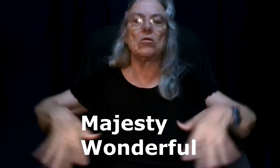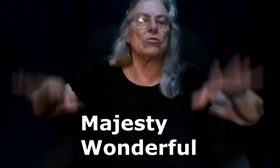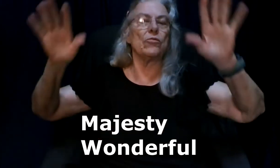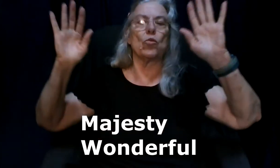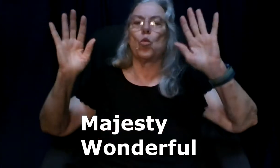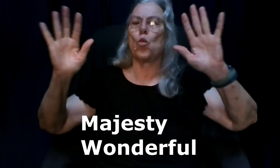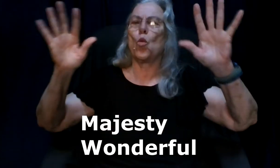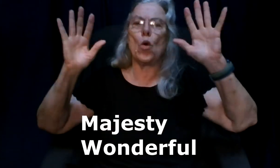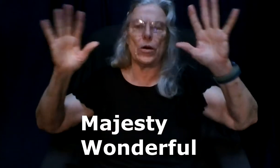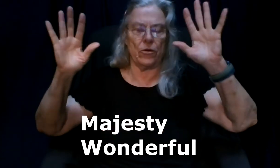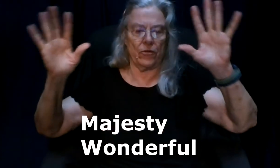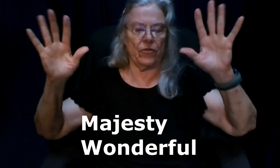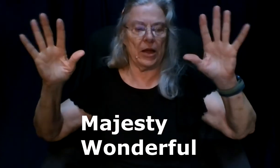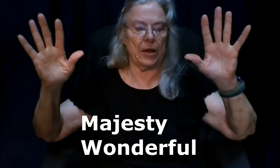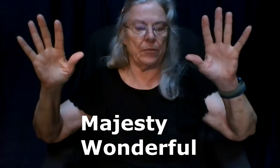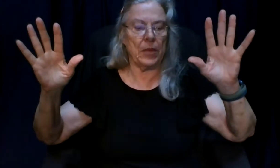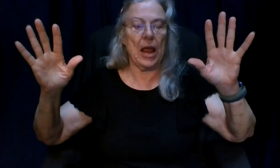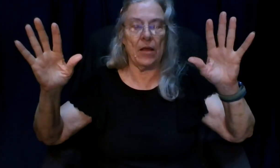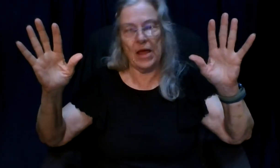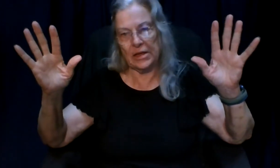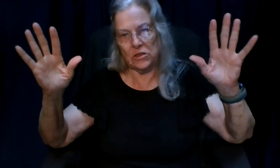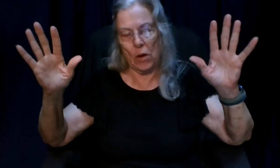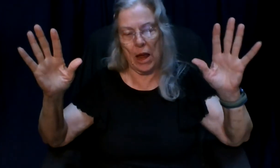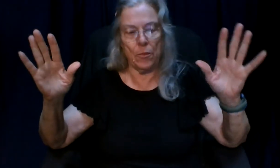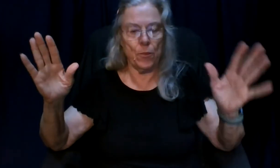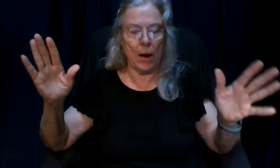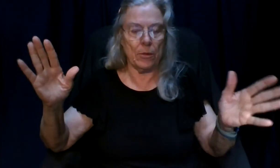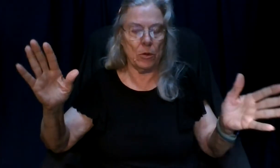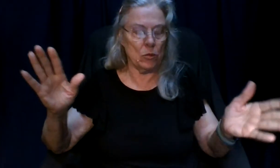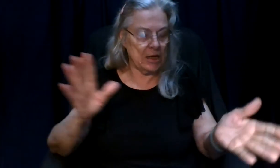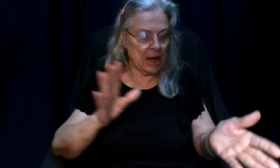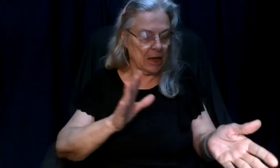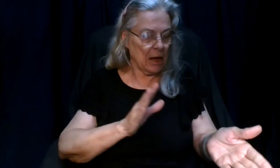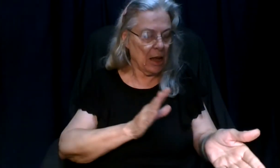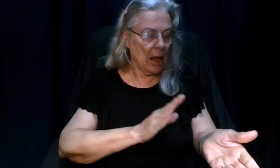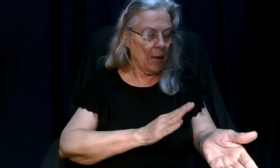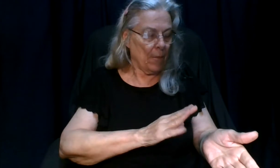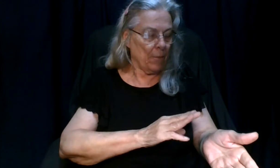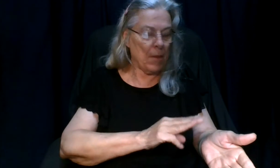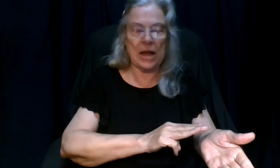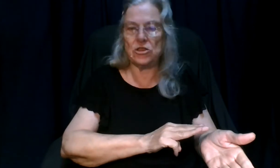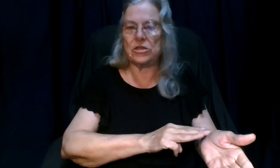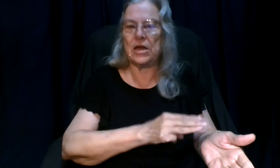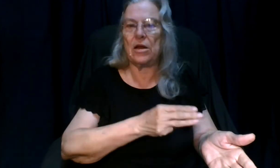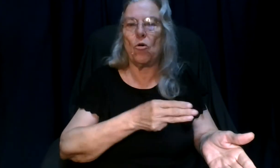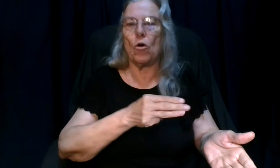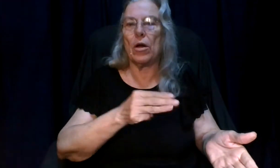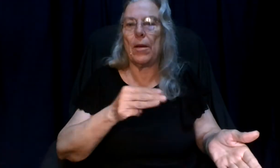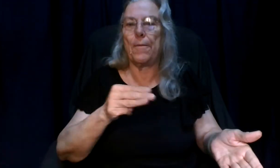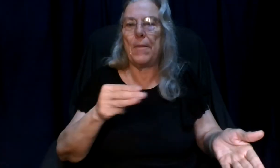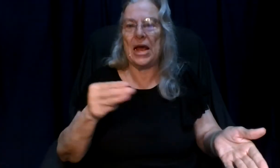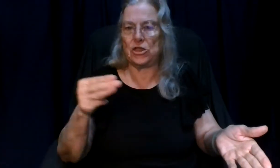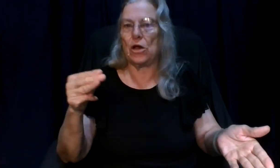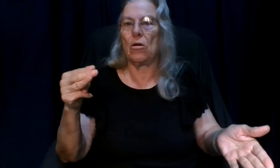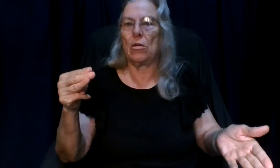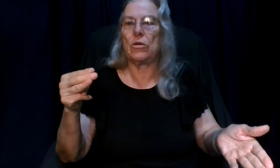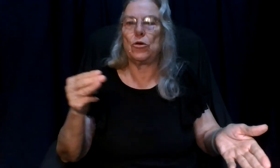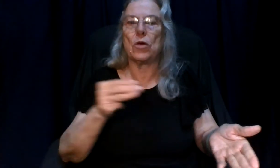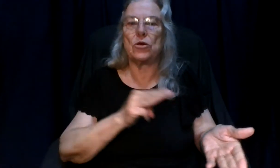wonderfully and that's the way I probably would take it majesty or magical you can do